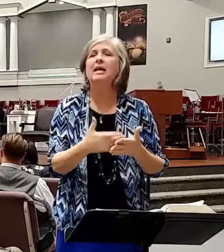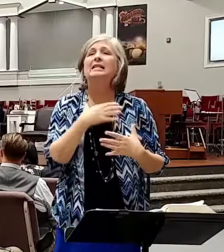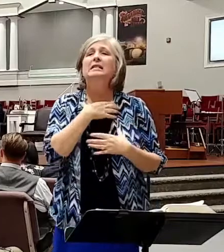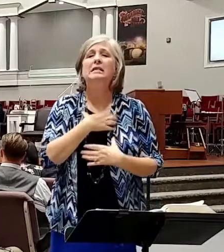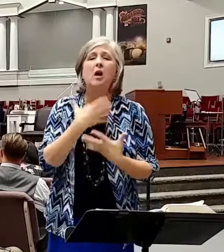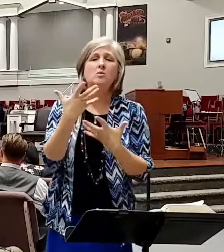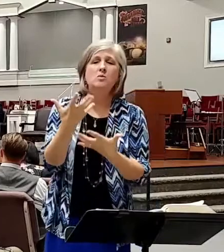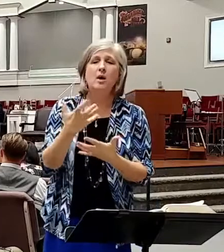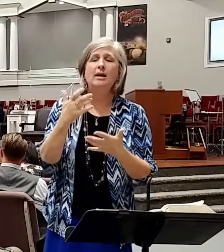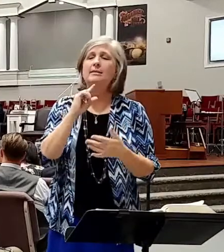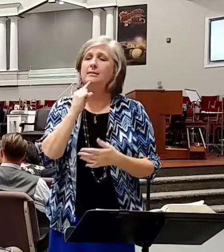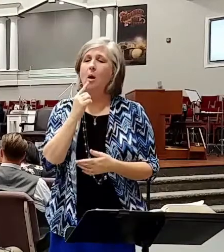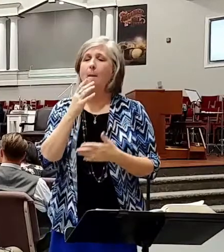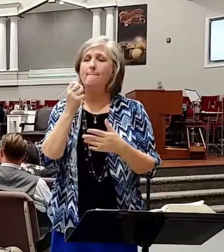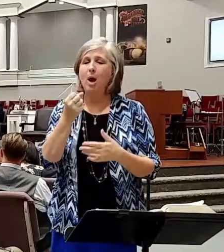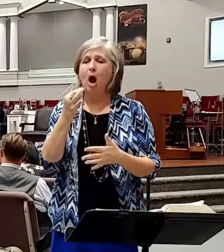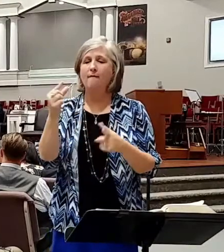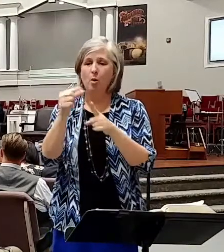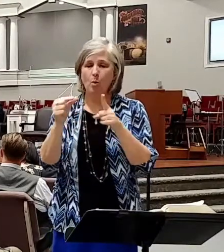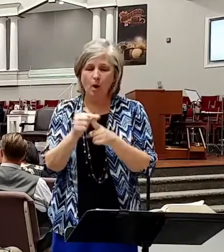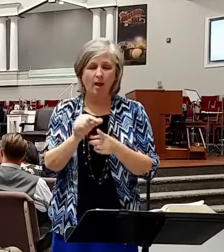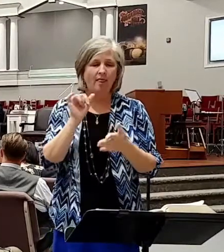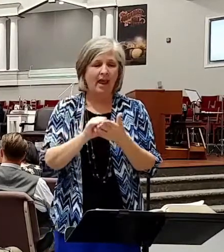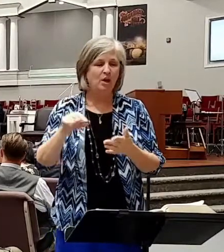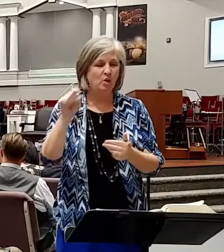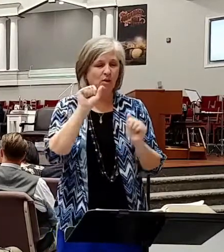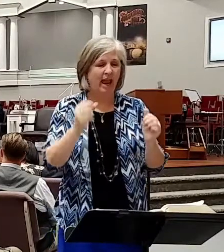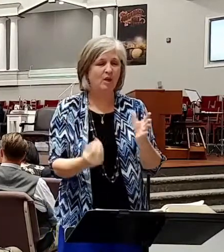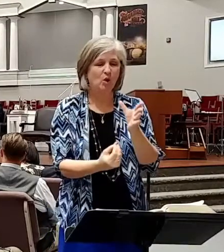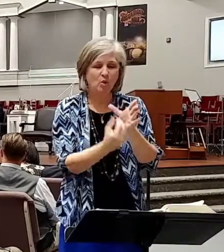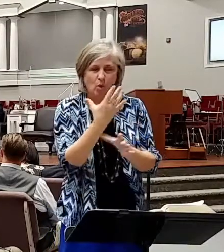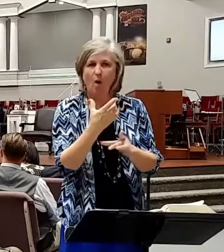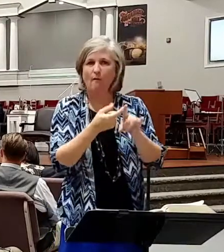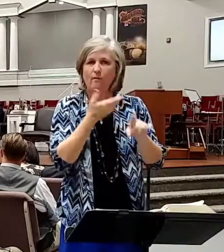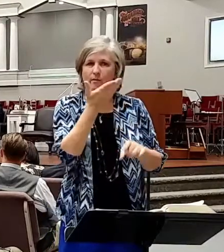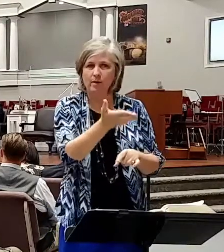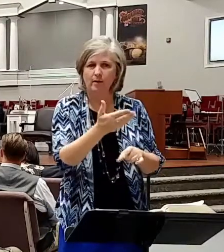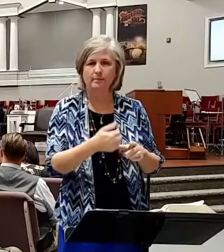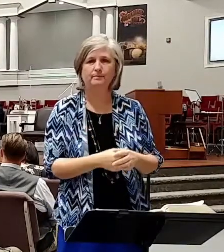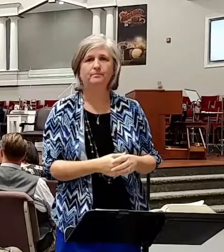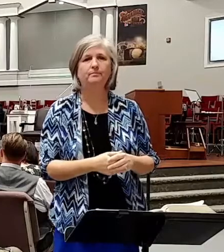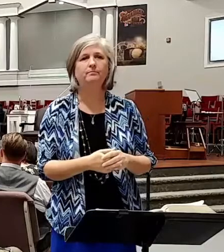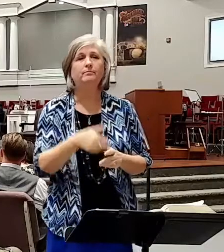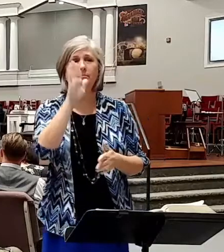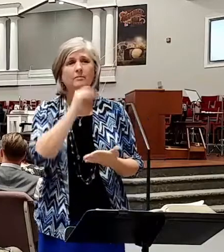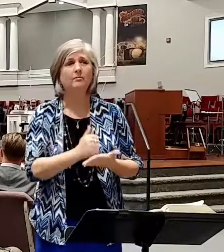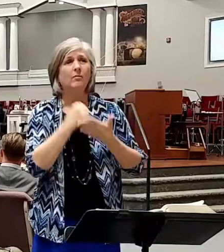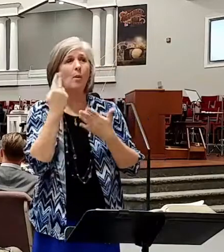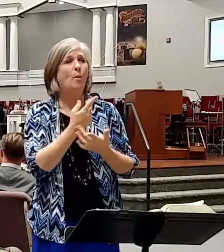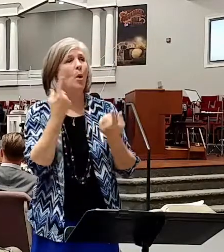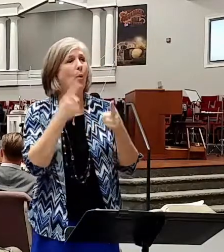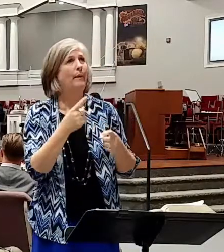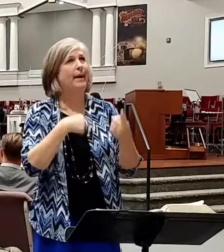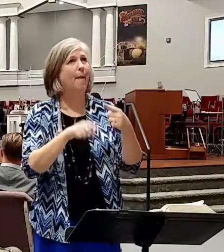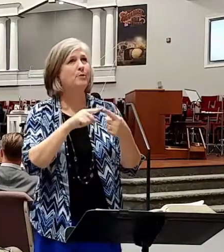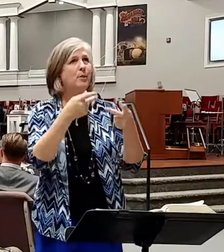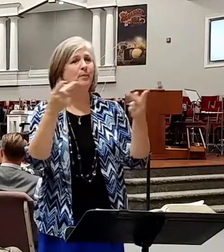the sincere milk of the Word that ye may grow thereby. God help us when we get to that point where we think this, I